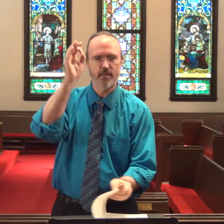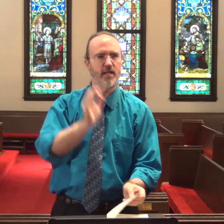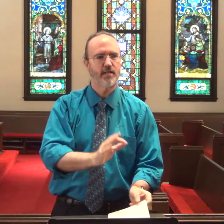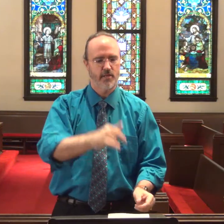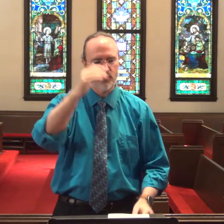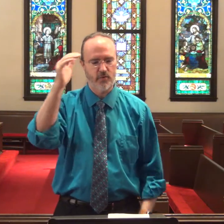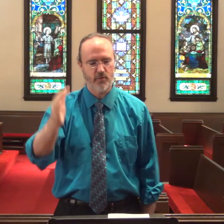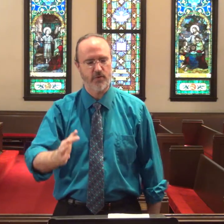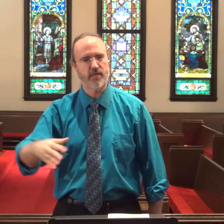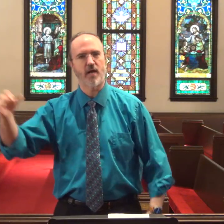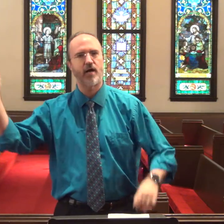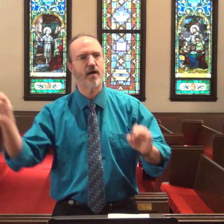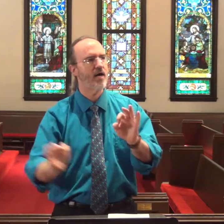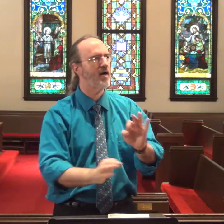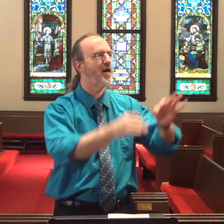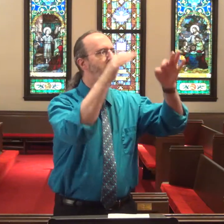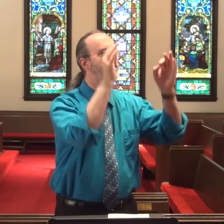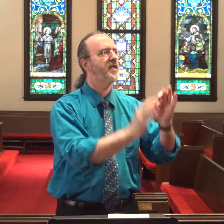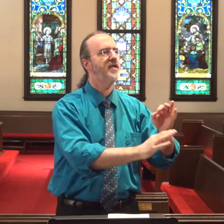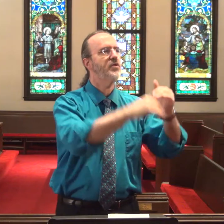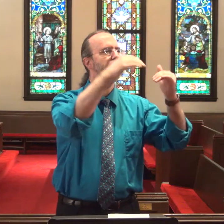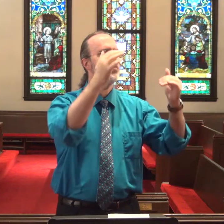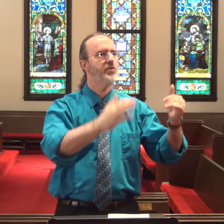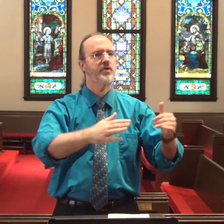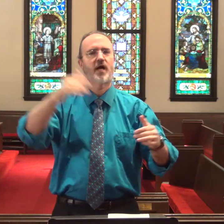Alleluia! Alleluia! Alleluia!